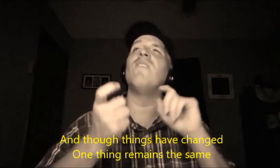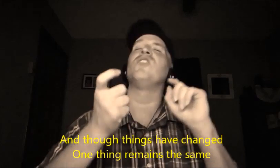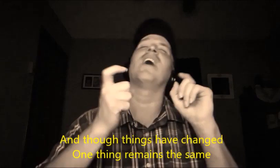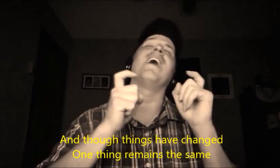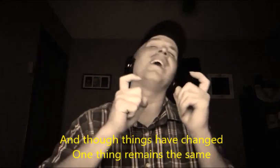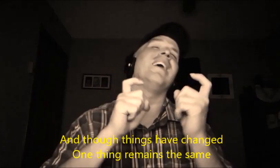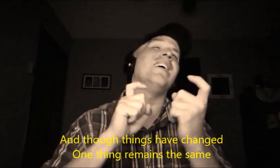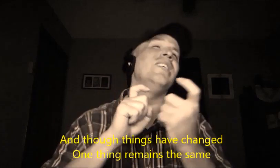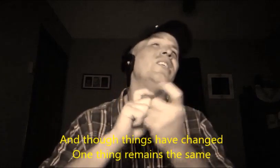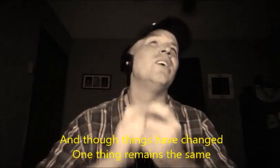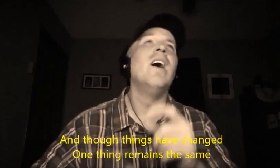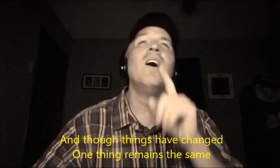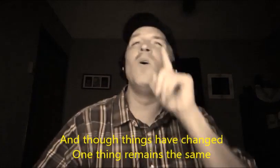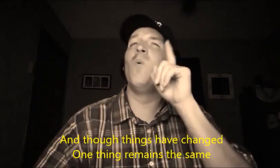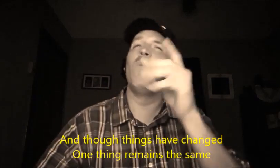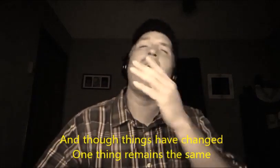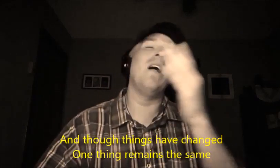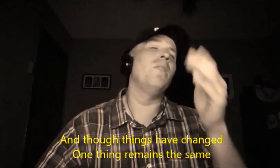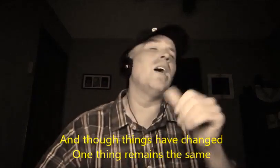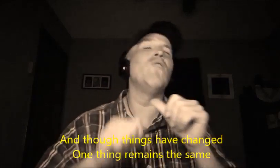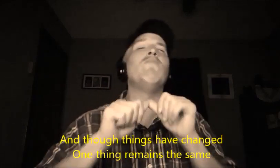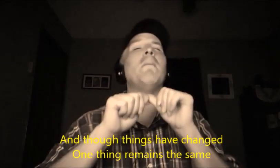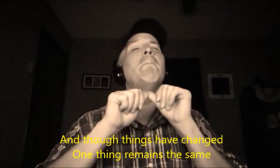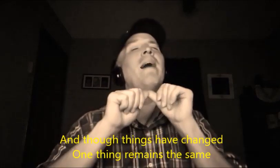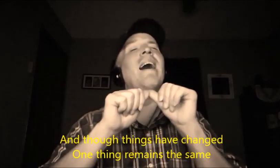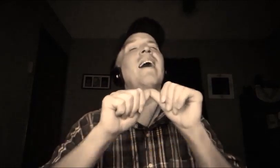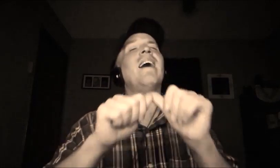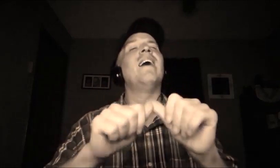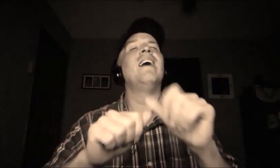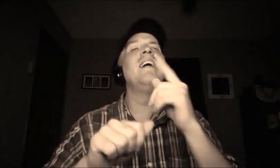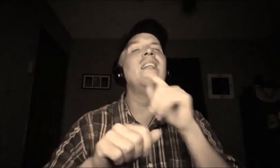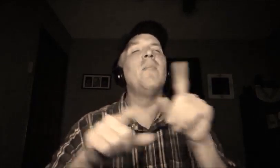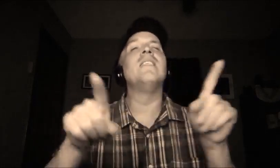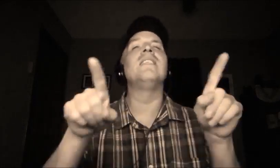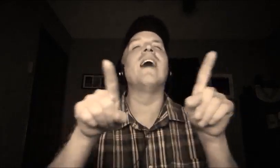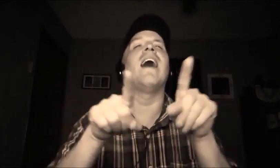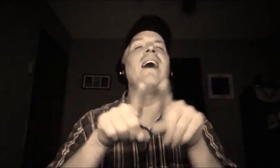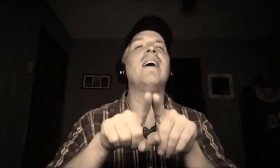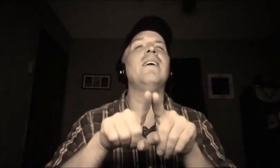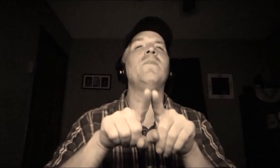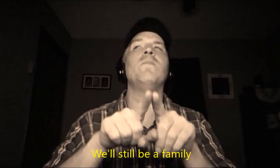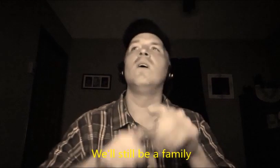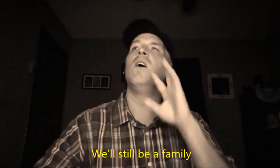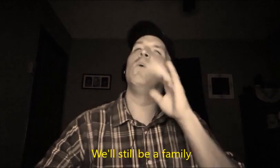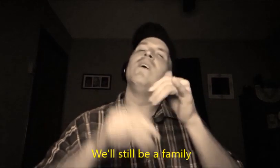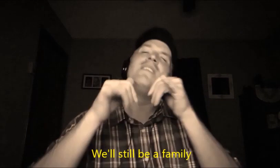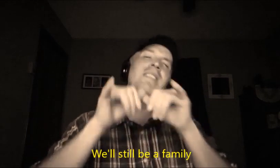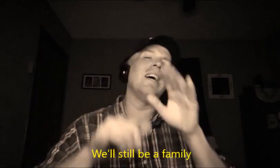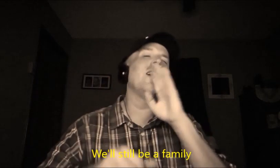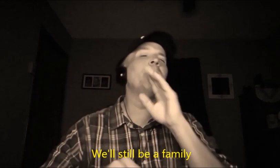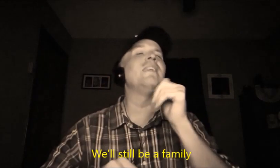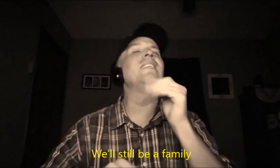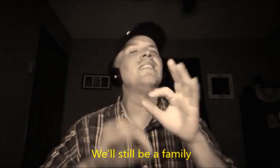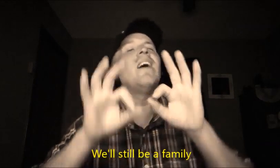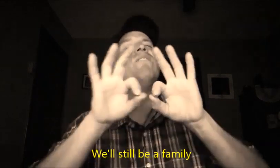changed One thing remains the same We'll still be a